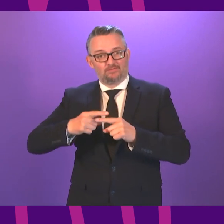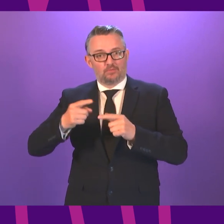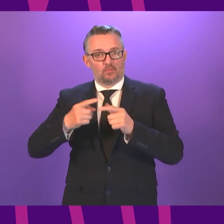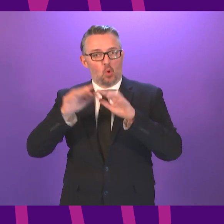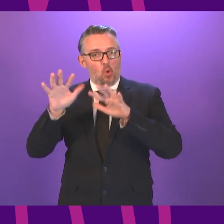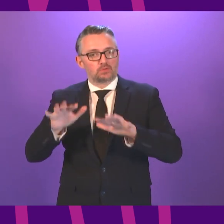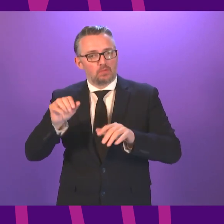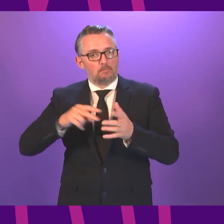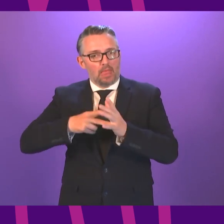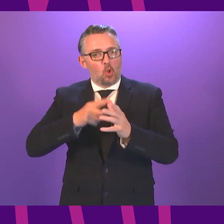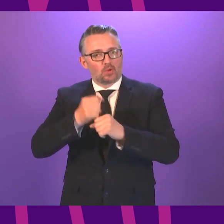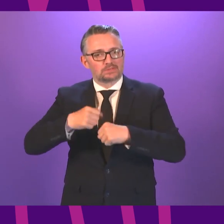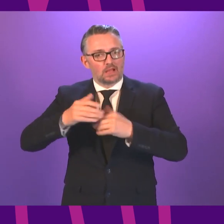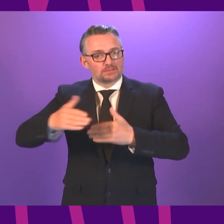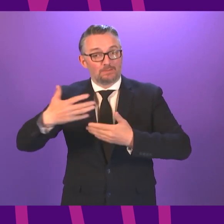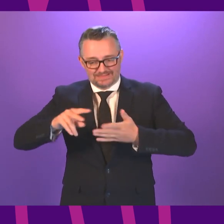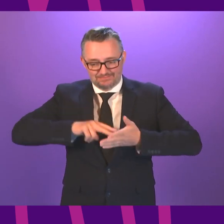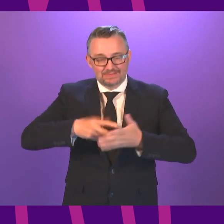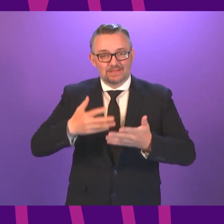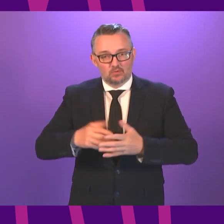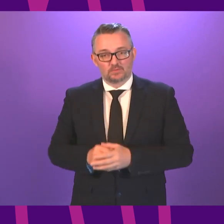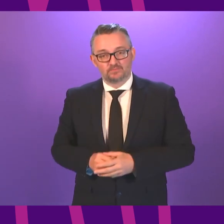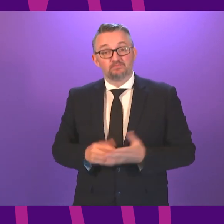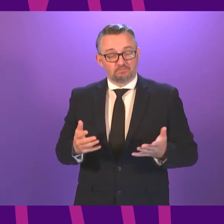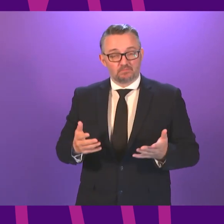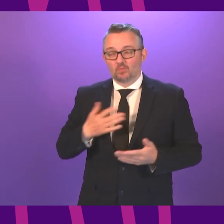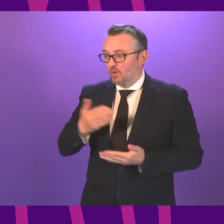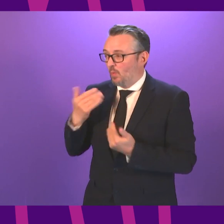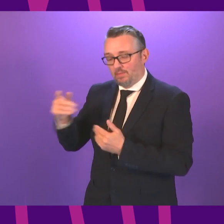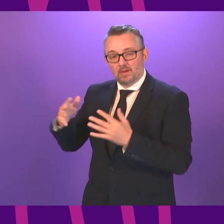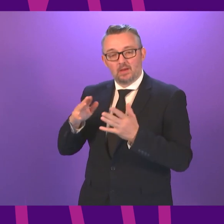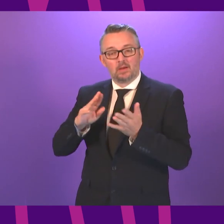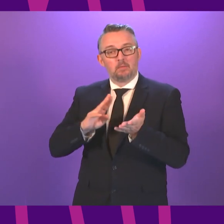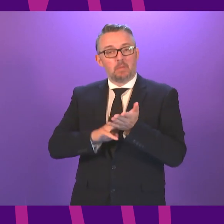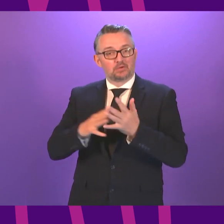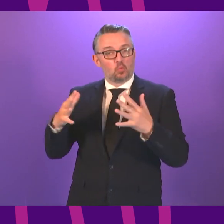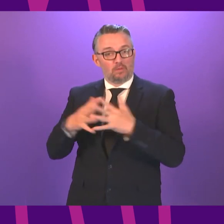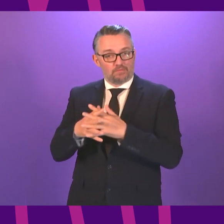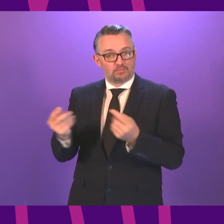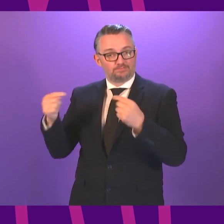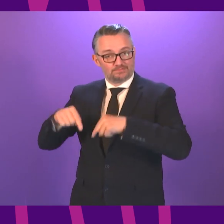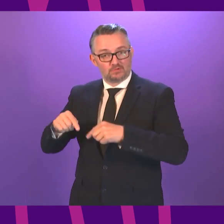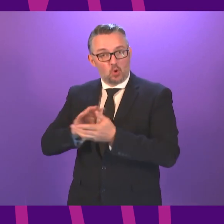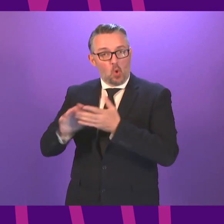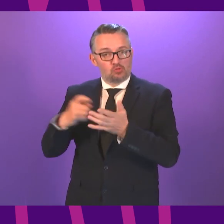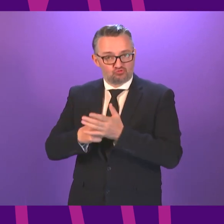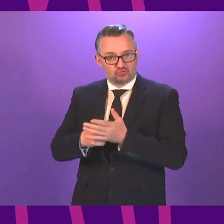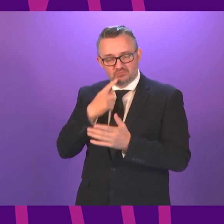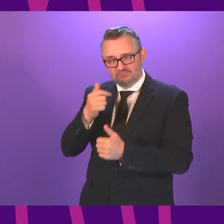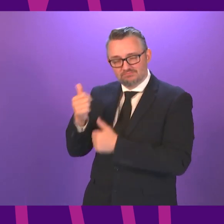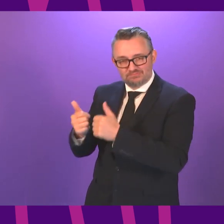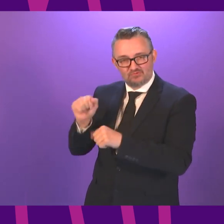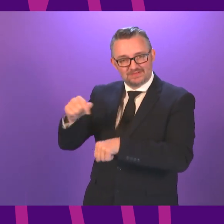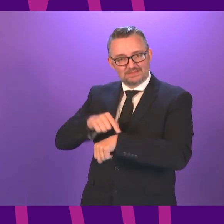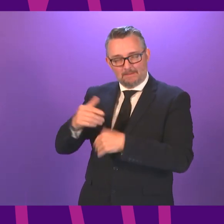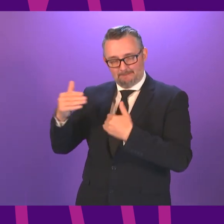place First Minister Can I also take the opportunity to welcome Martin Whitfield here to Holyrood and wish him well for his